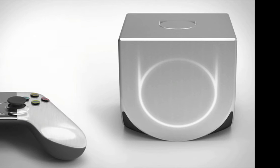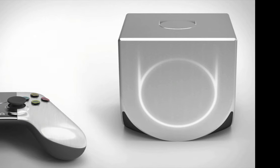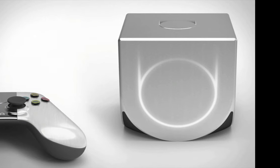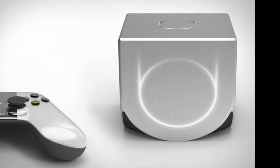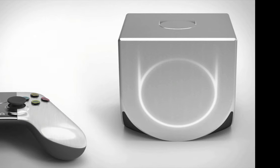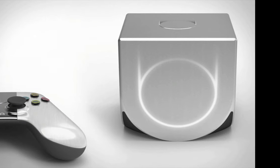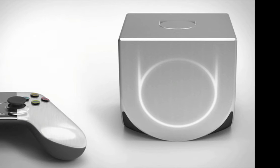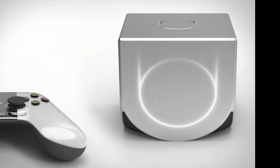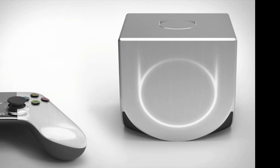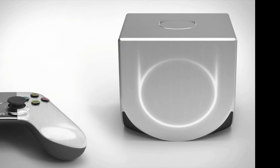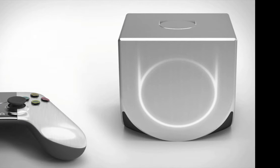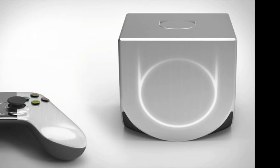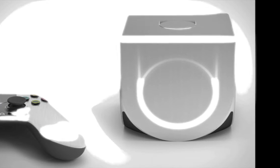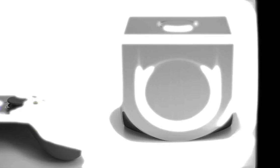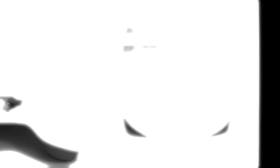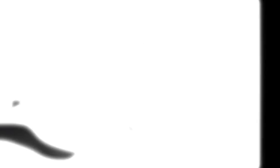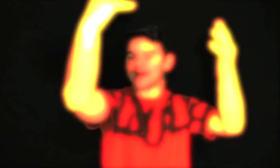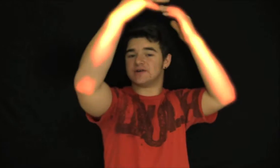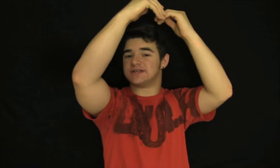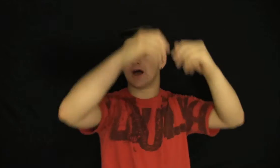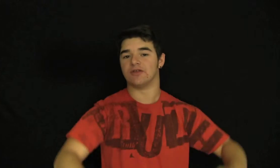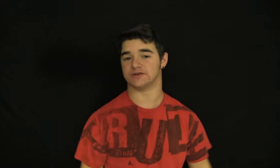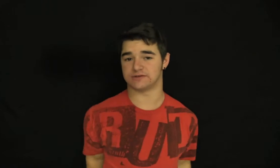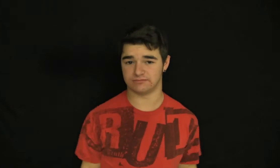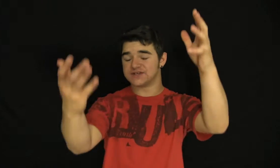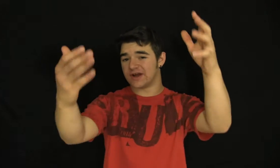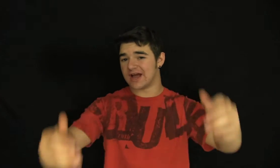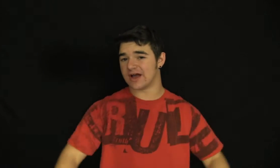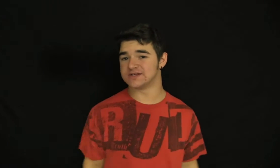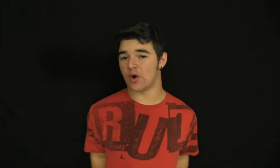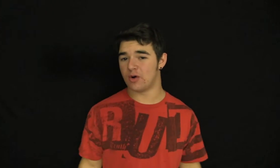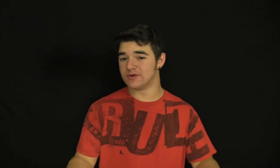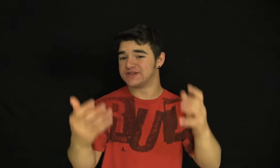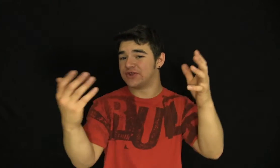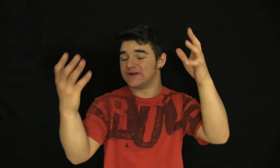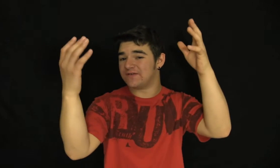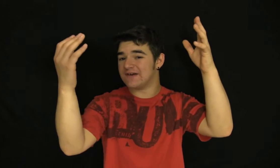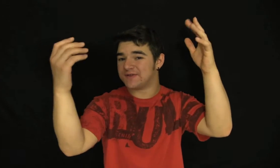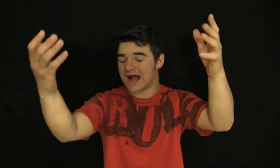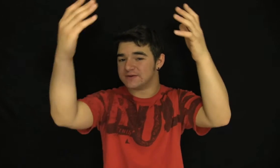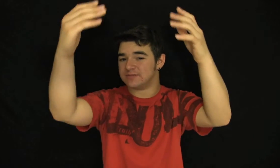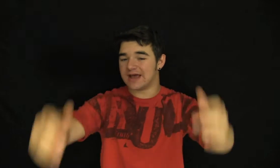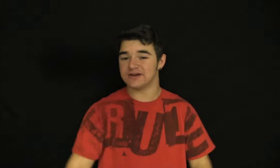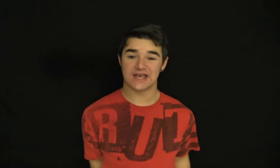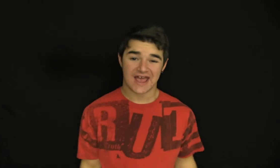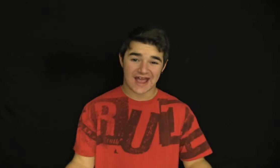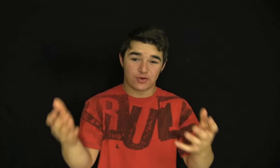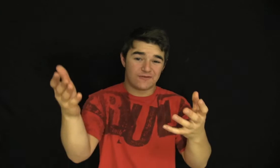Kickstarter, and it was trying to raise $950,000. As of right now, it has almost 35,000 backers who have